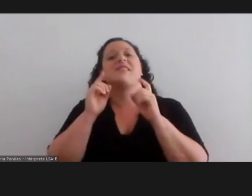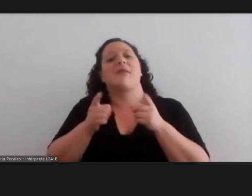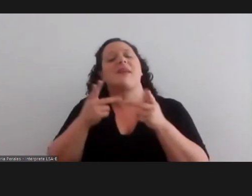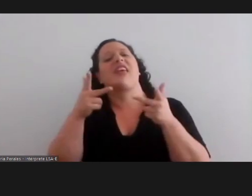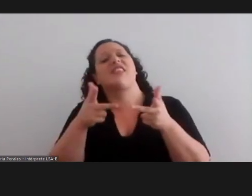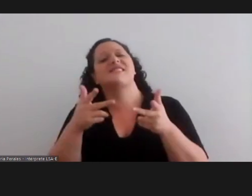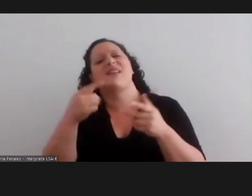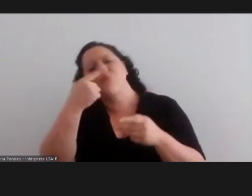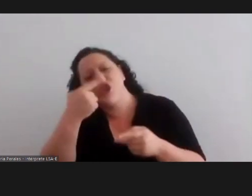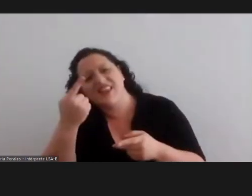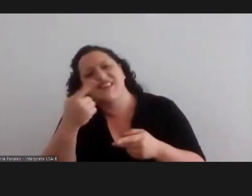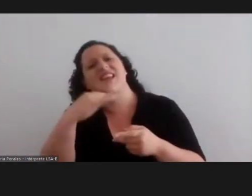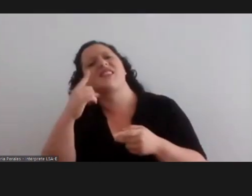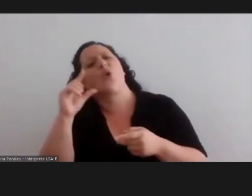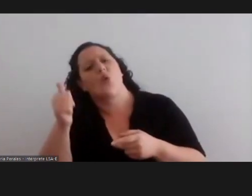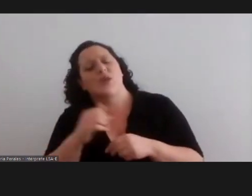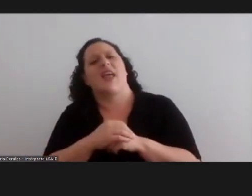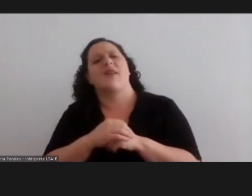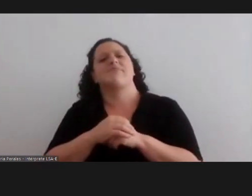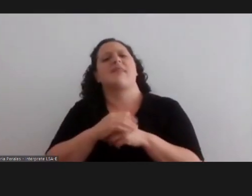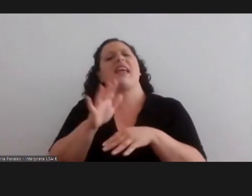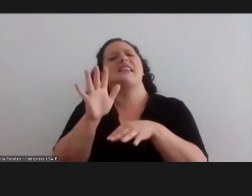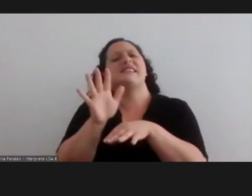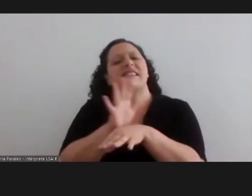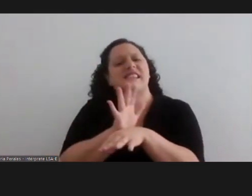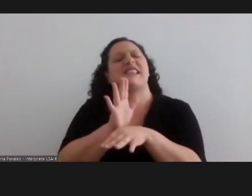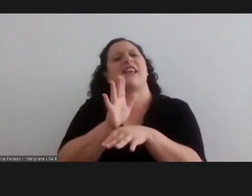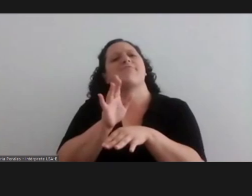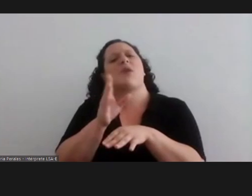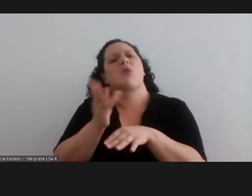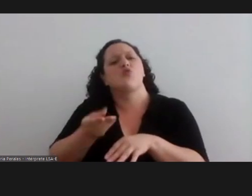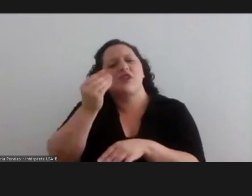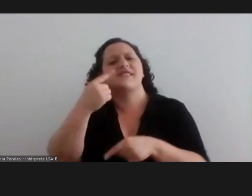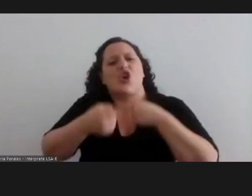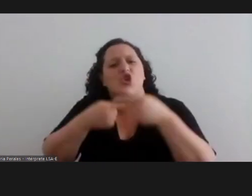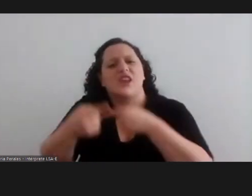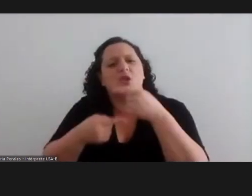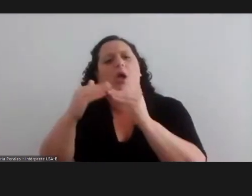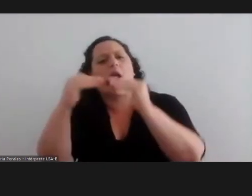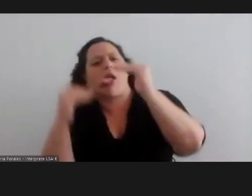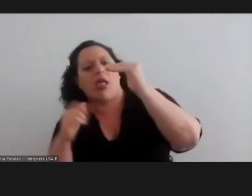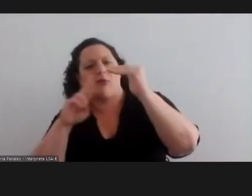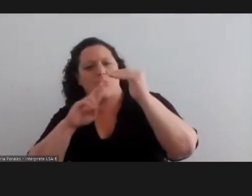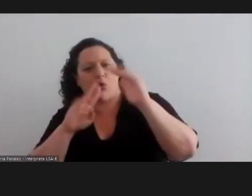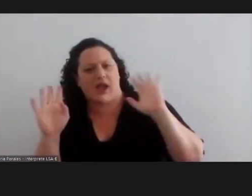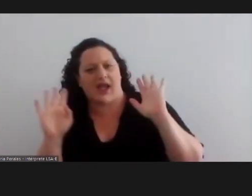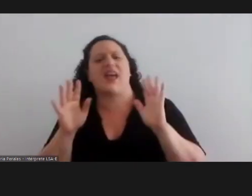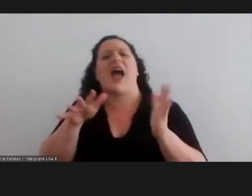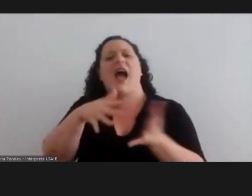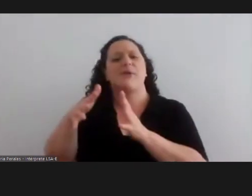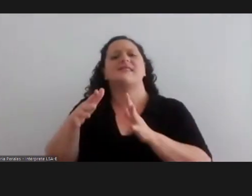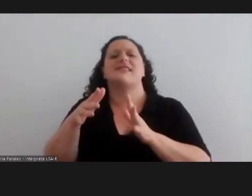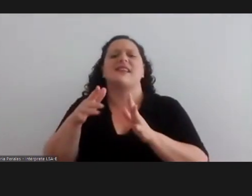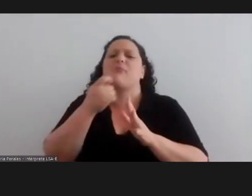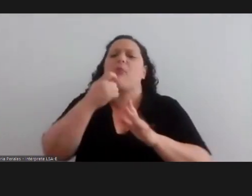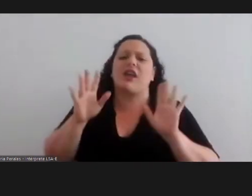women and criticism they continue reproducing inequalities even when they include us women it